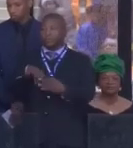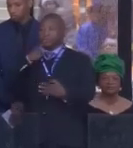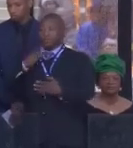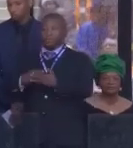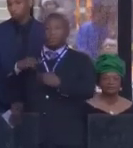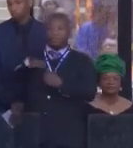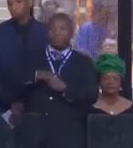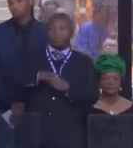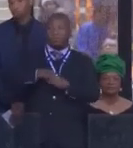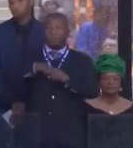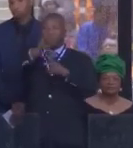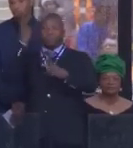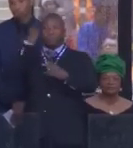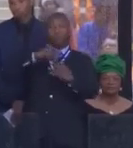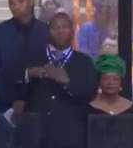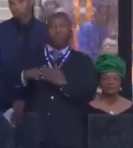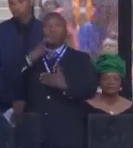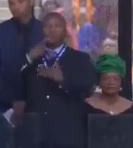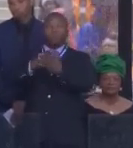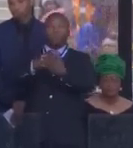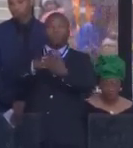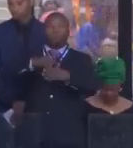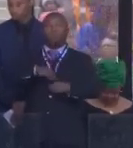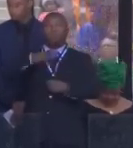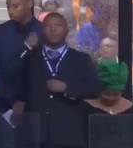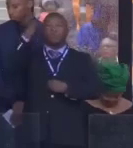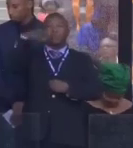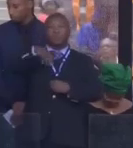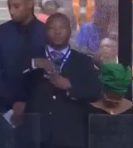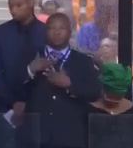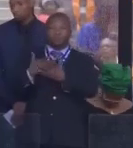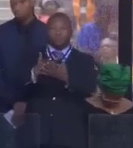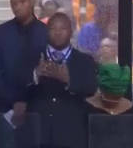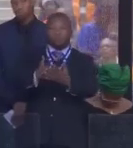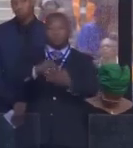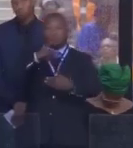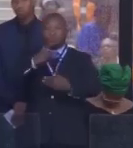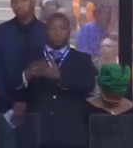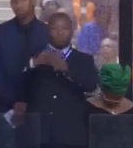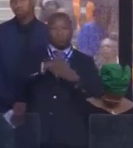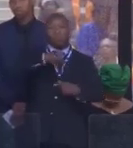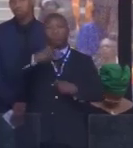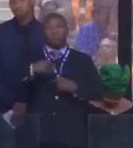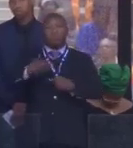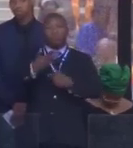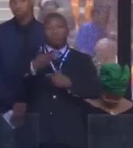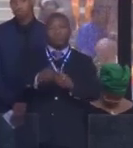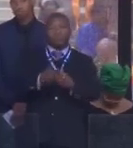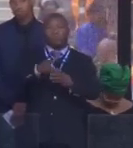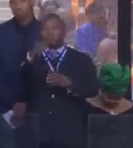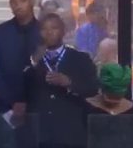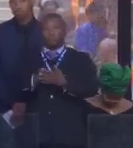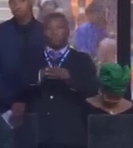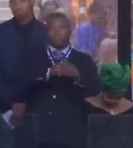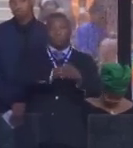did he get up there? I mean, it's a really fundamental question in terms of security, but I think it's also fundamentally very embarrassing. And it will be